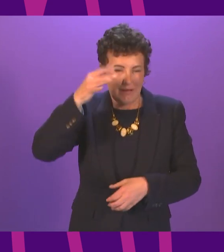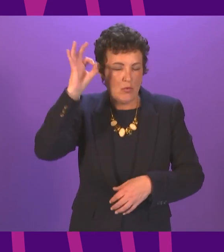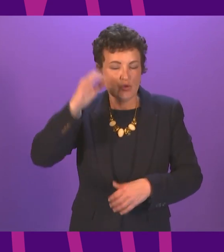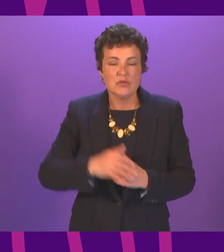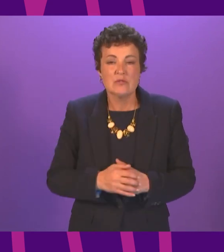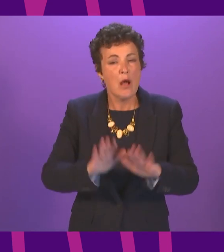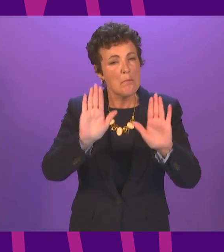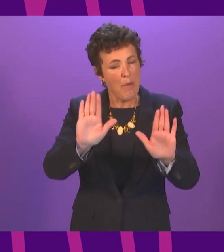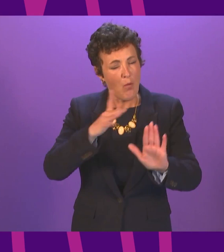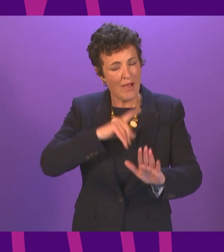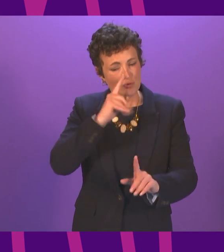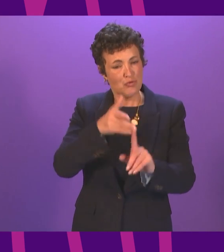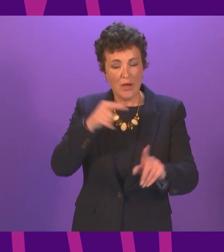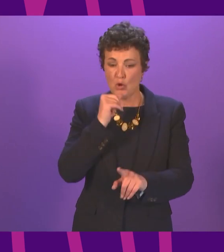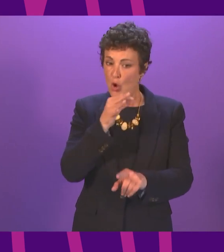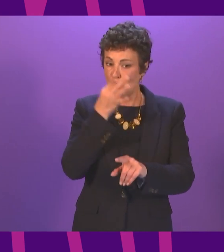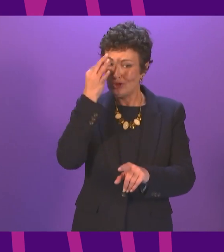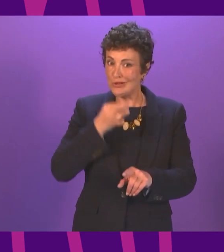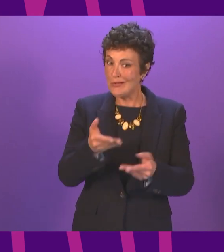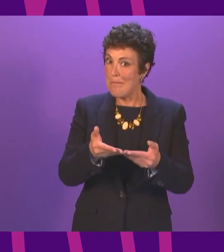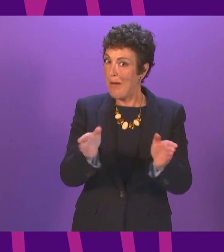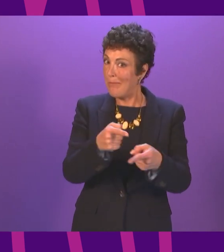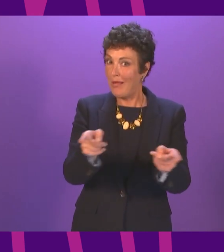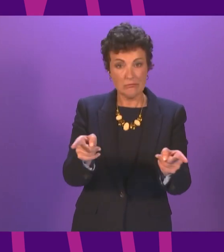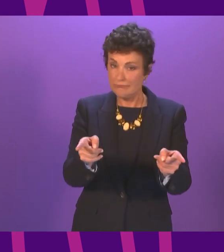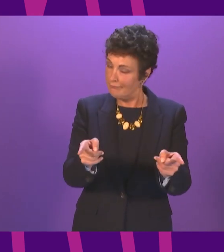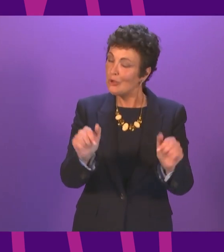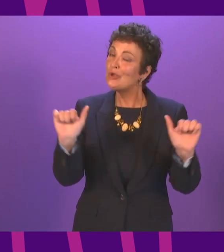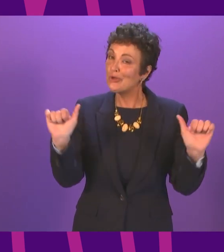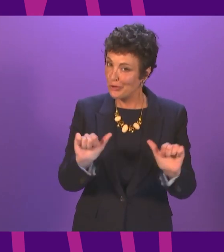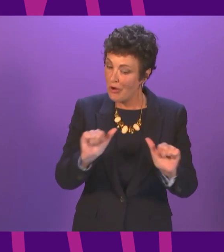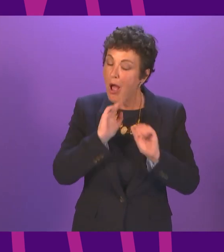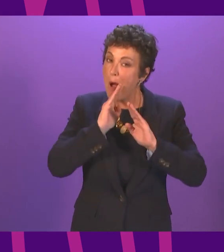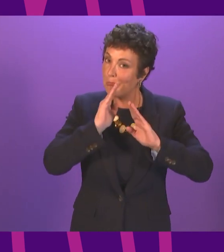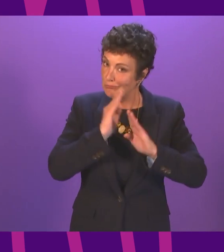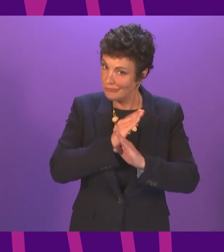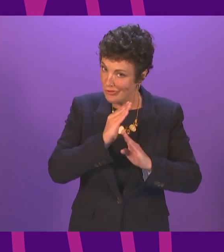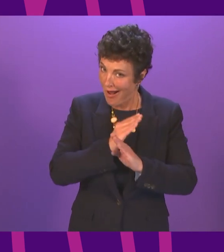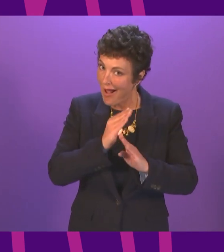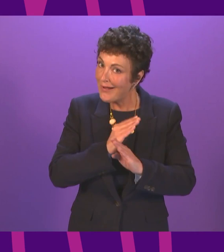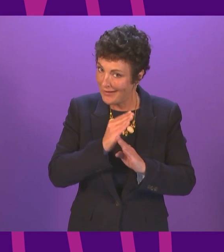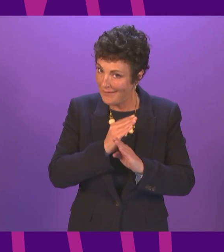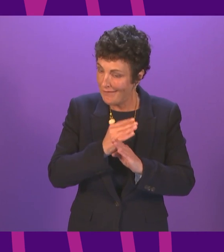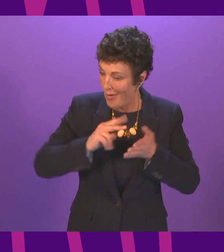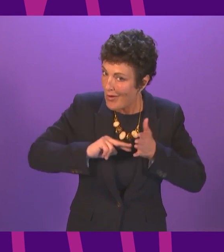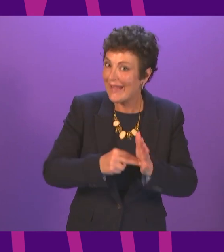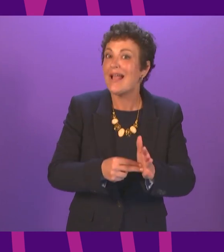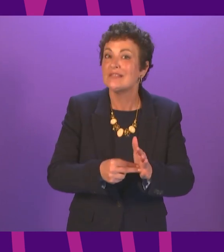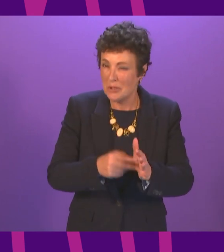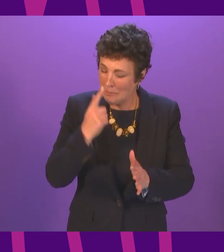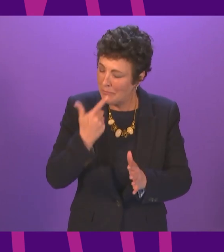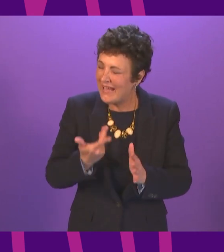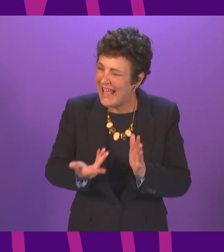is not just in the public sector that people have made sacrifices. There are many private sector employers who have gone the extra mile